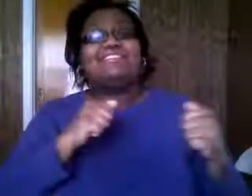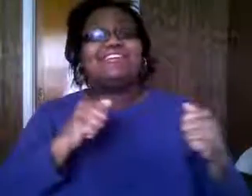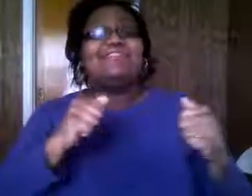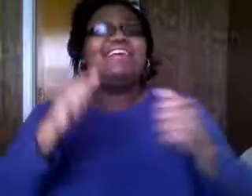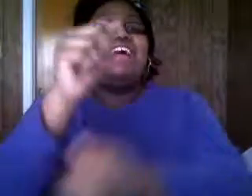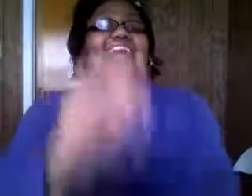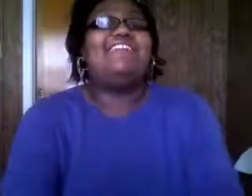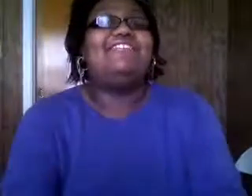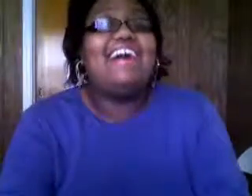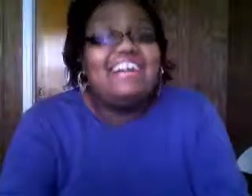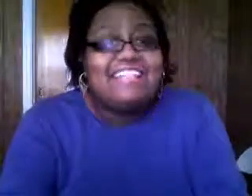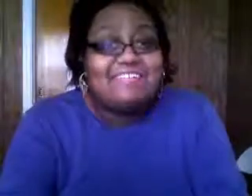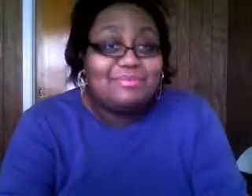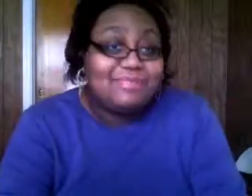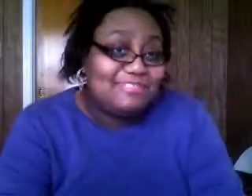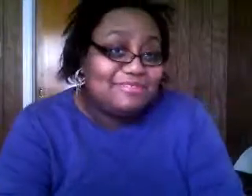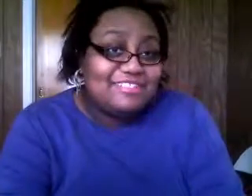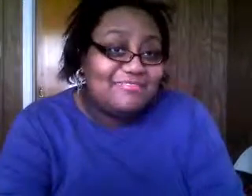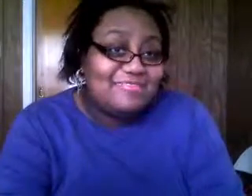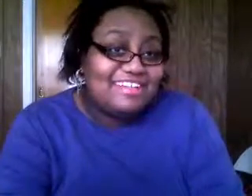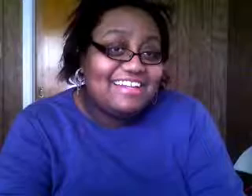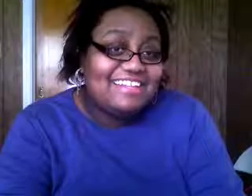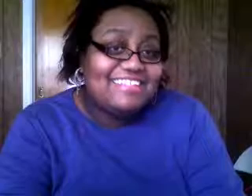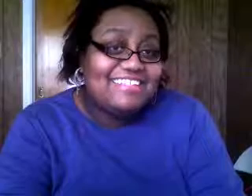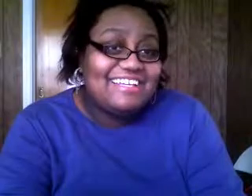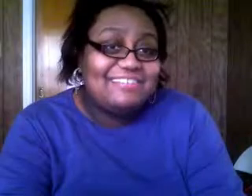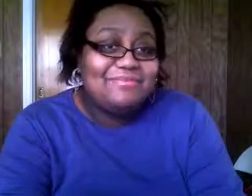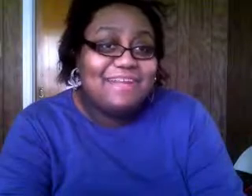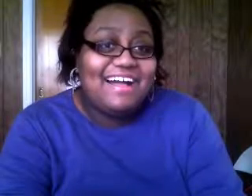stuff and you guys have a blessed rest of your week and i'll see you later bye